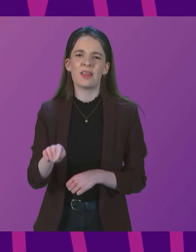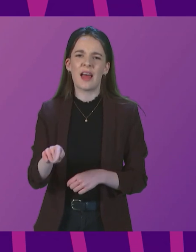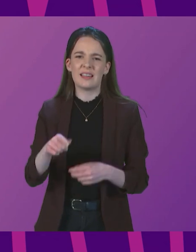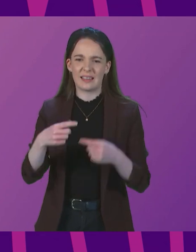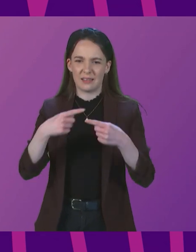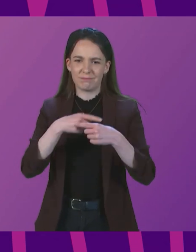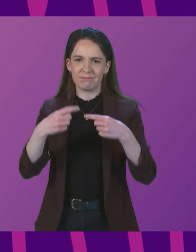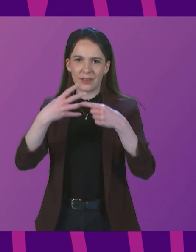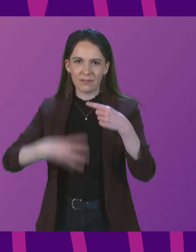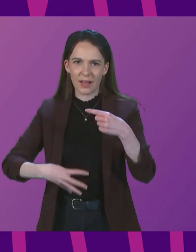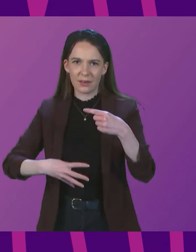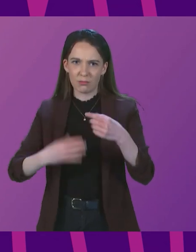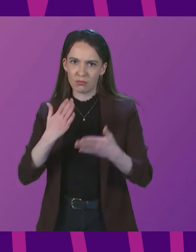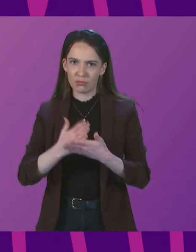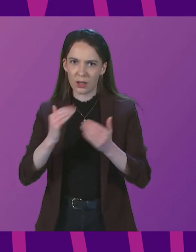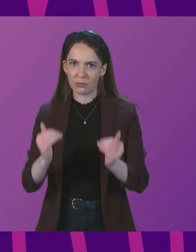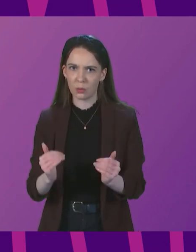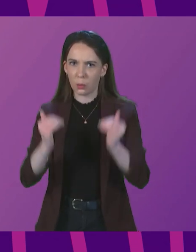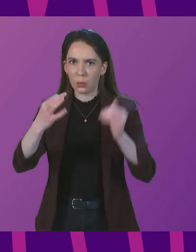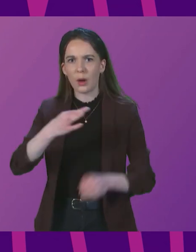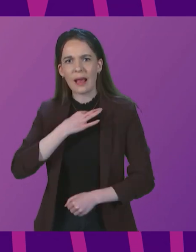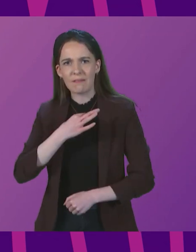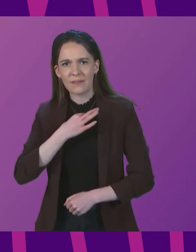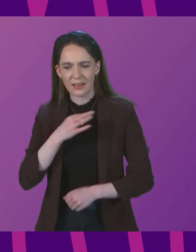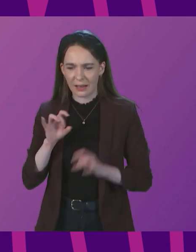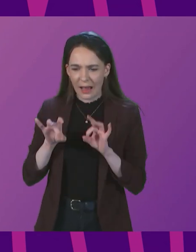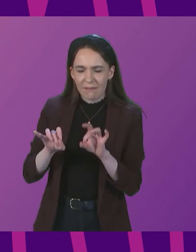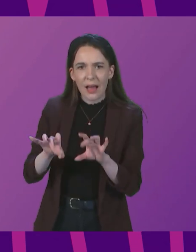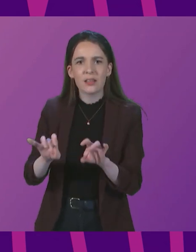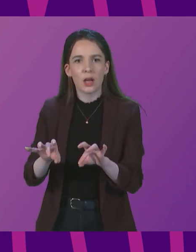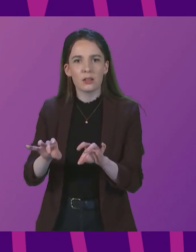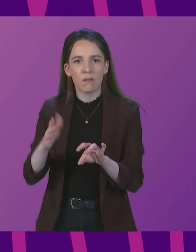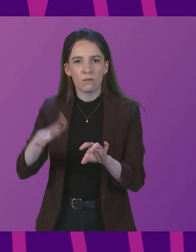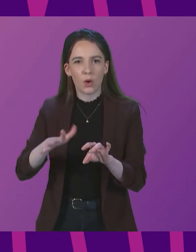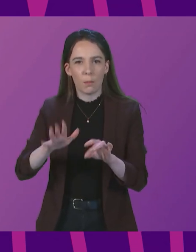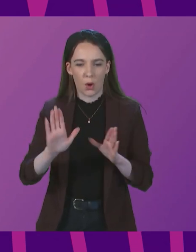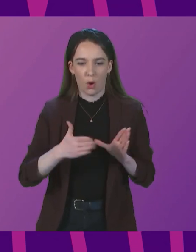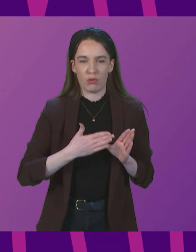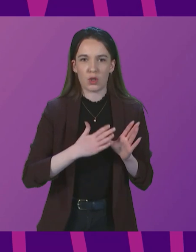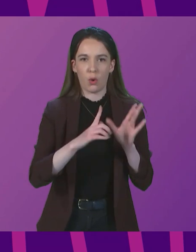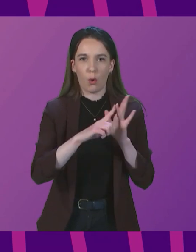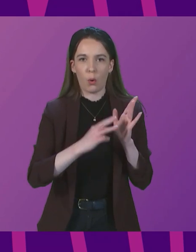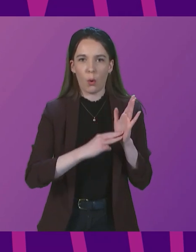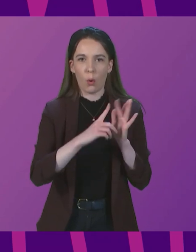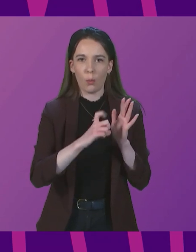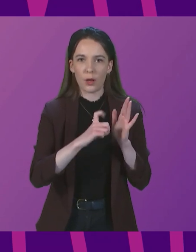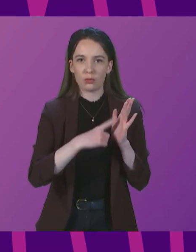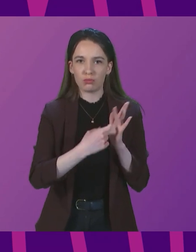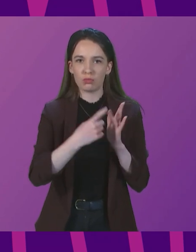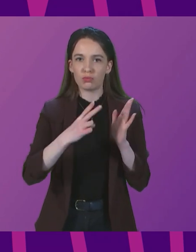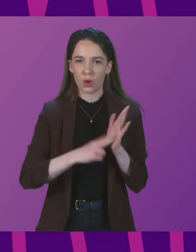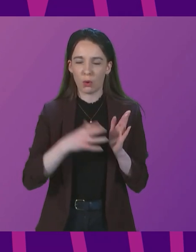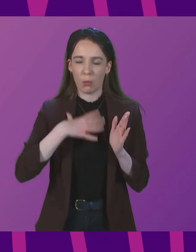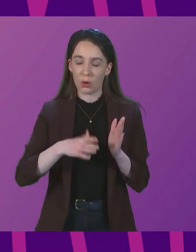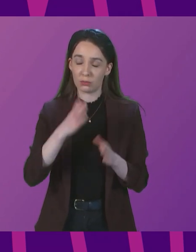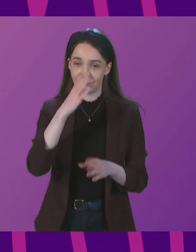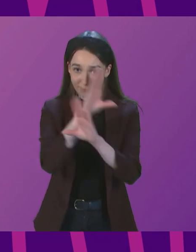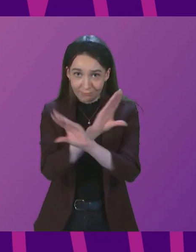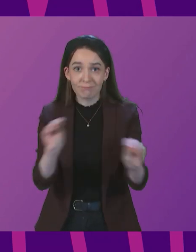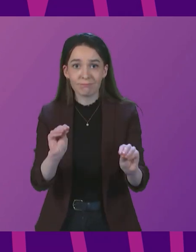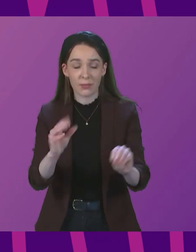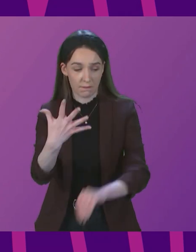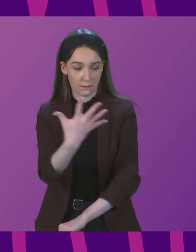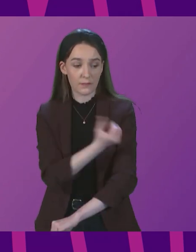highly infectious, indeed more so than the original Omicron variant, it is important to stress that vaccination continues to provide